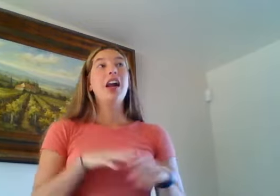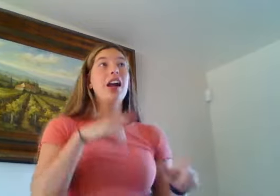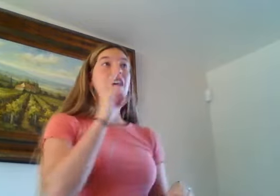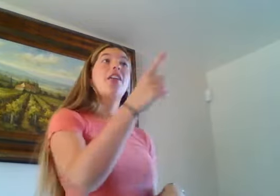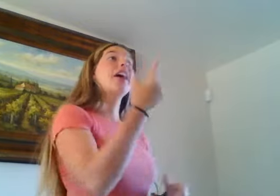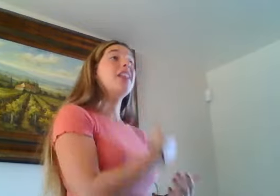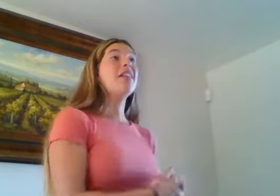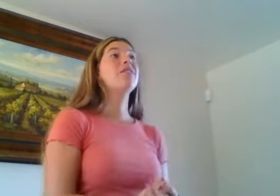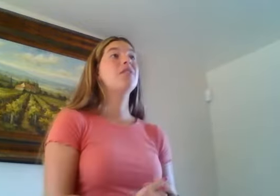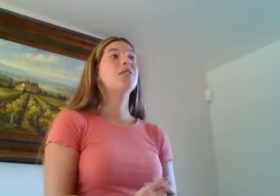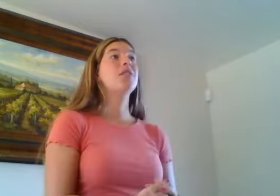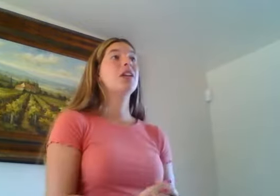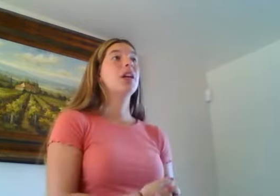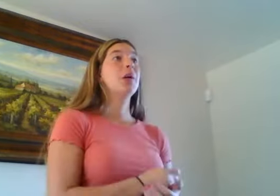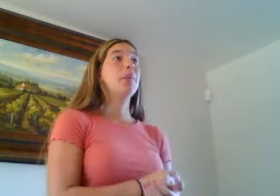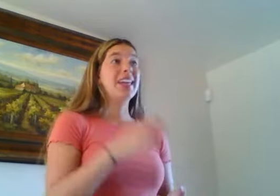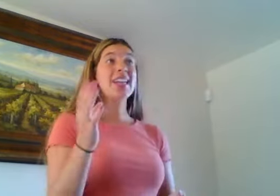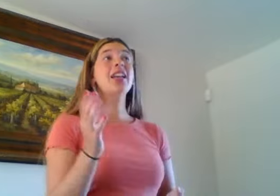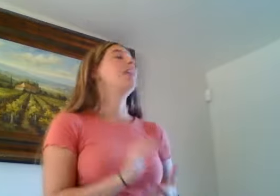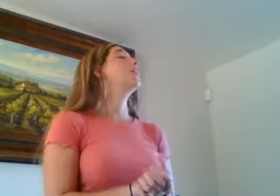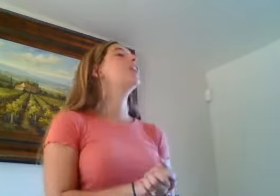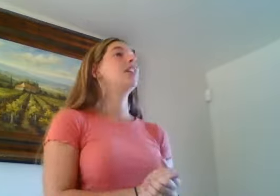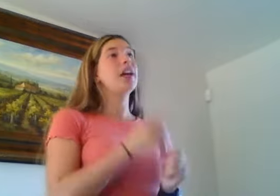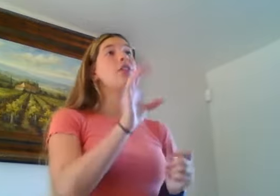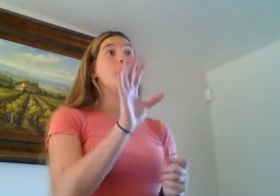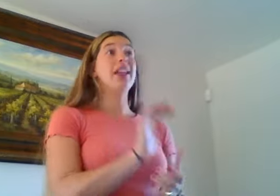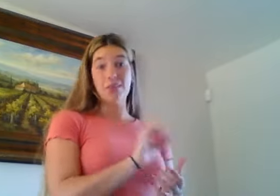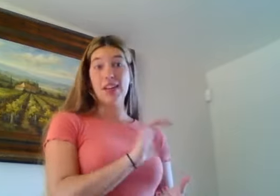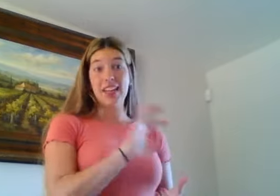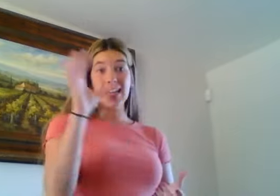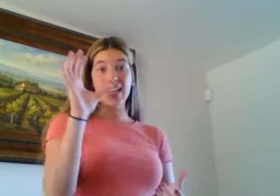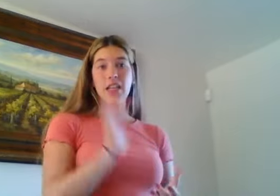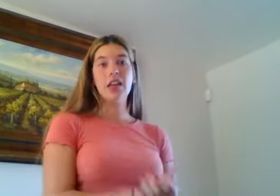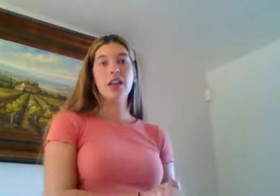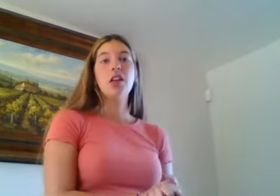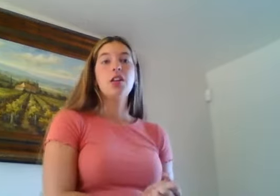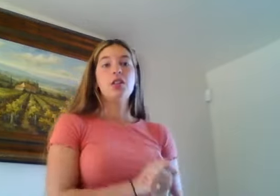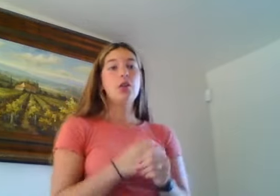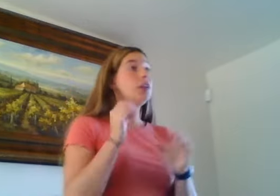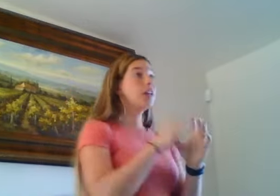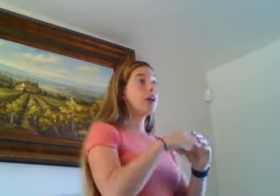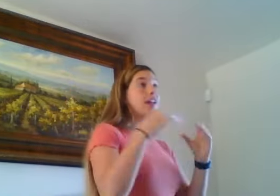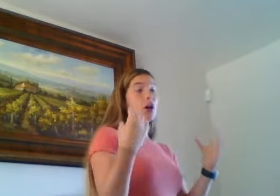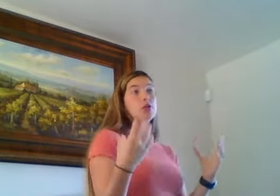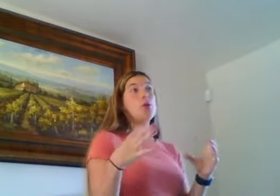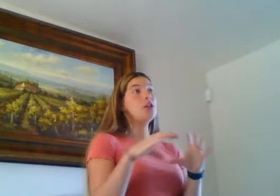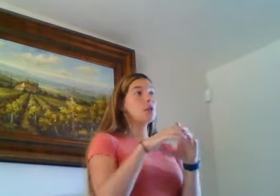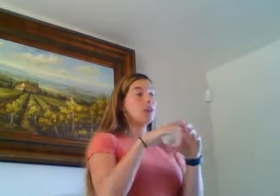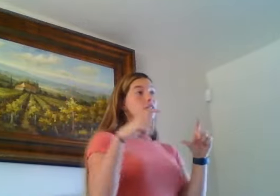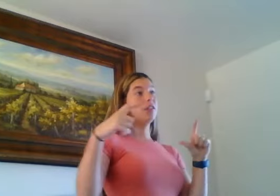Go ahead. Begin. Good. That was great. Begin. So you can write it also in your little